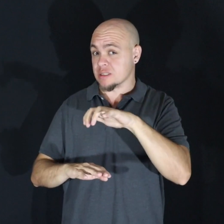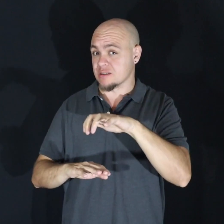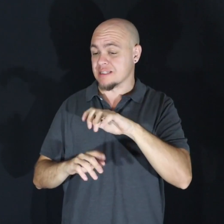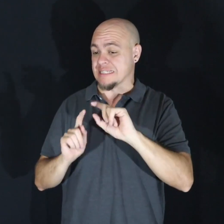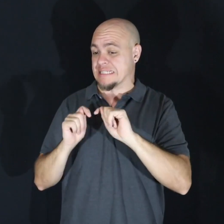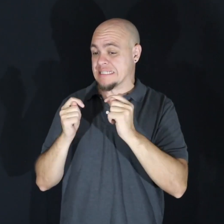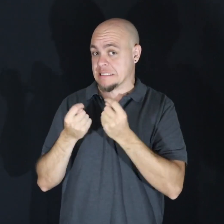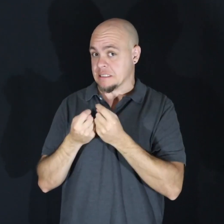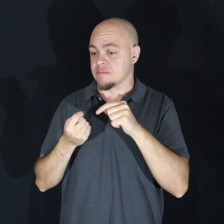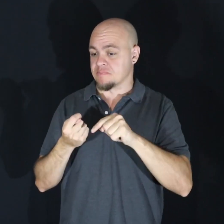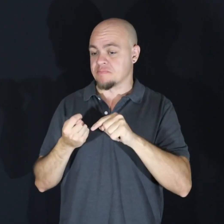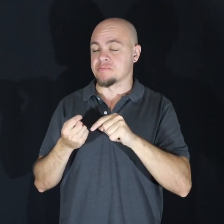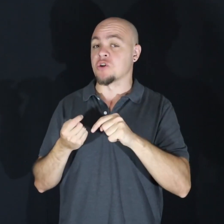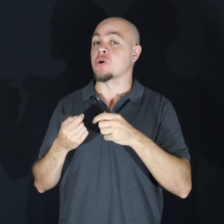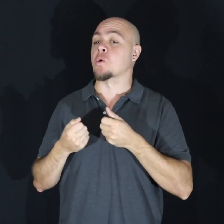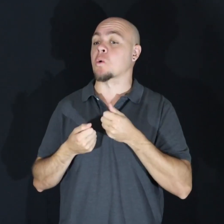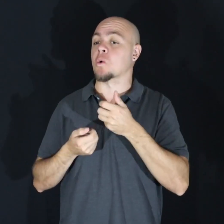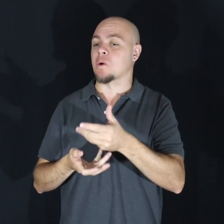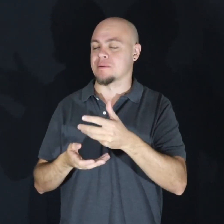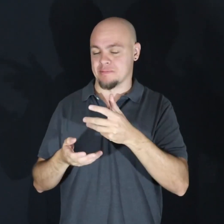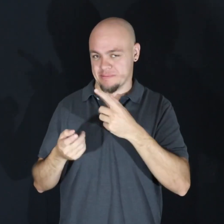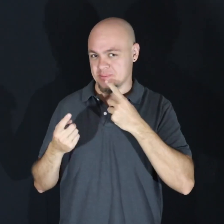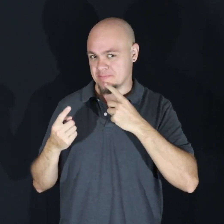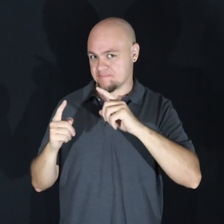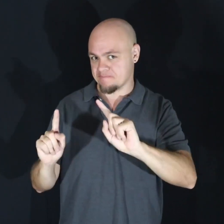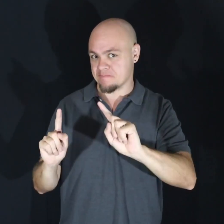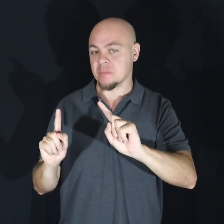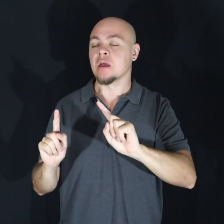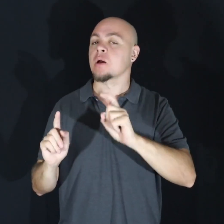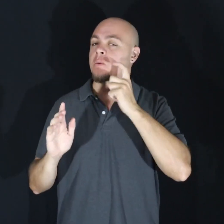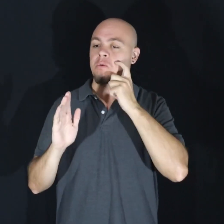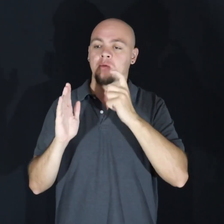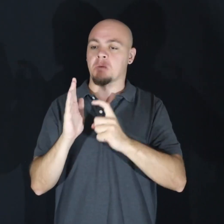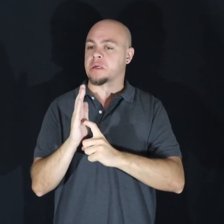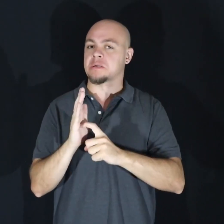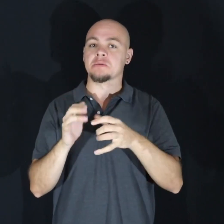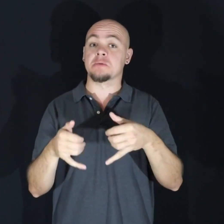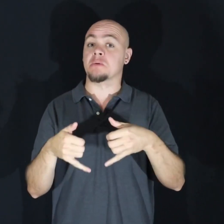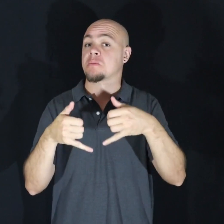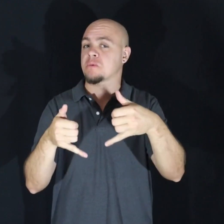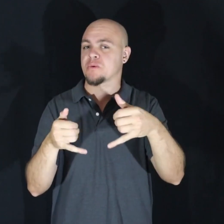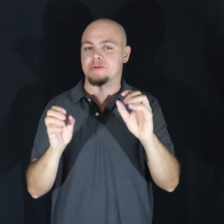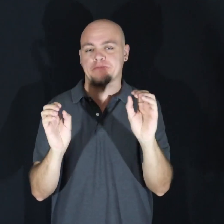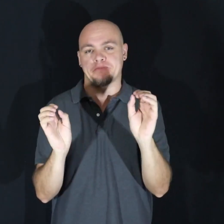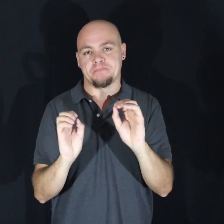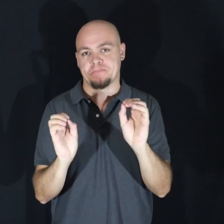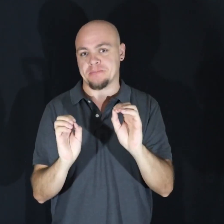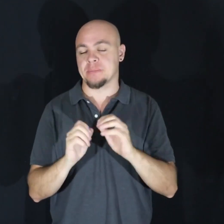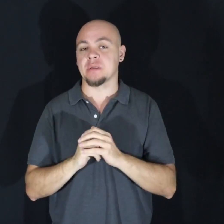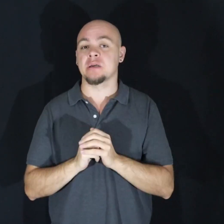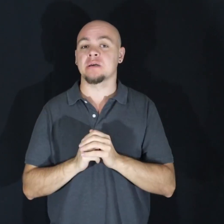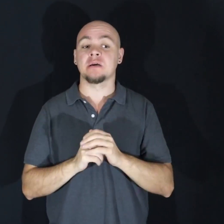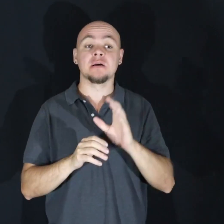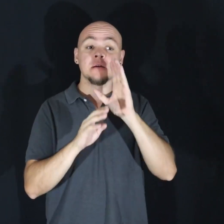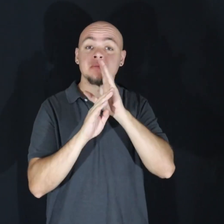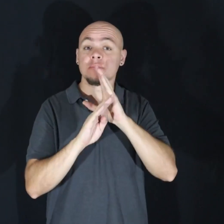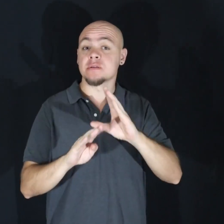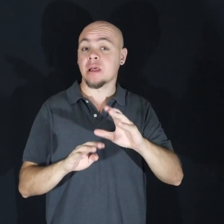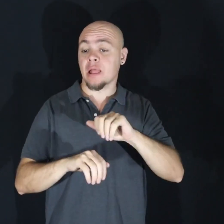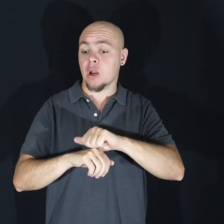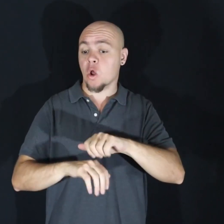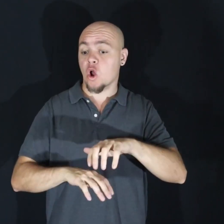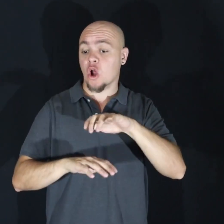wheels of success and mostly without any recognition or reward. These silent architects